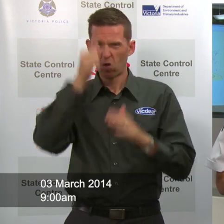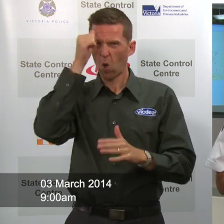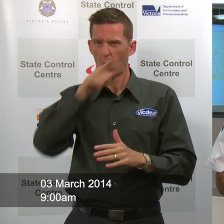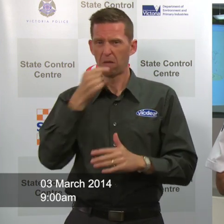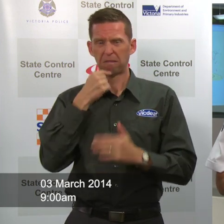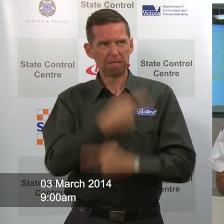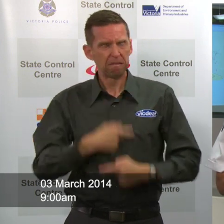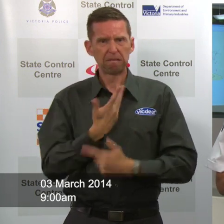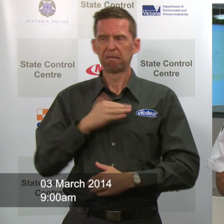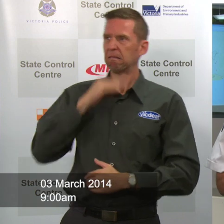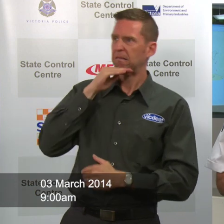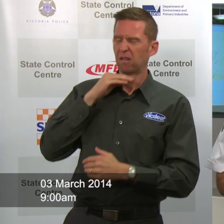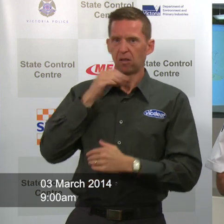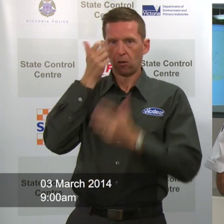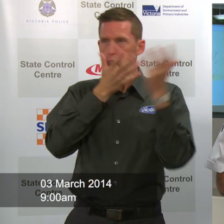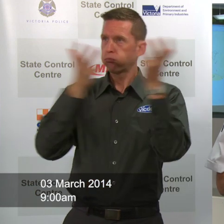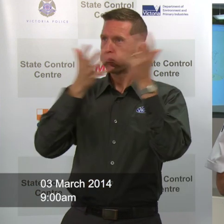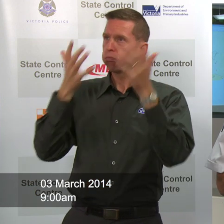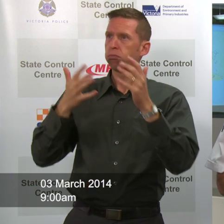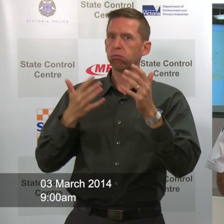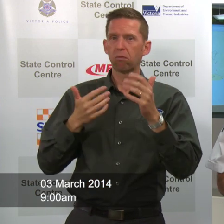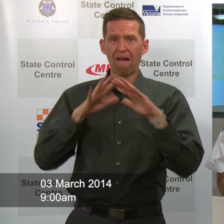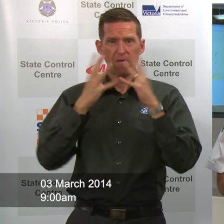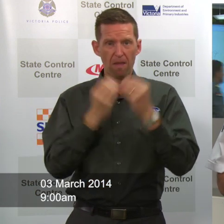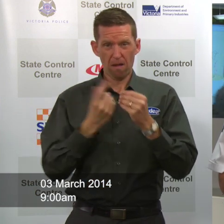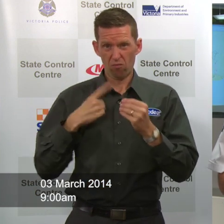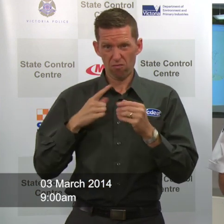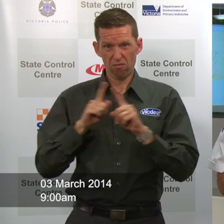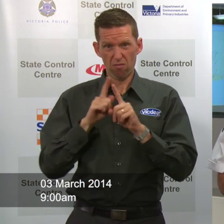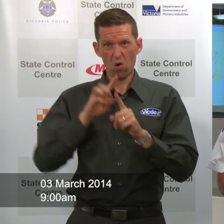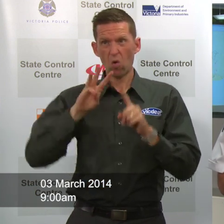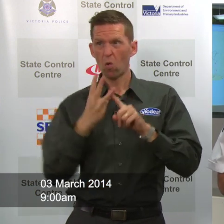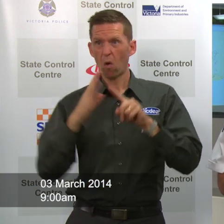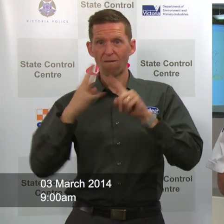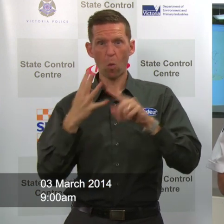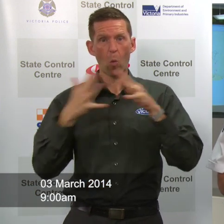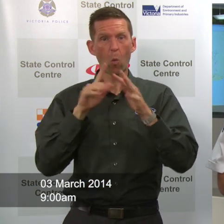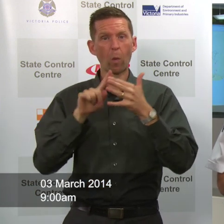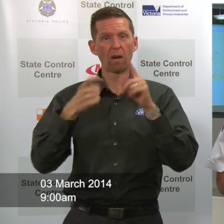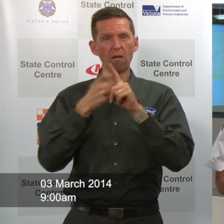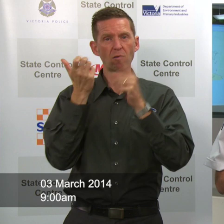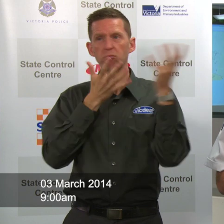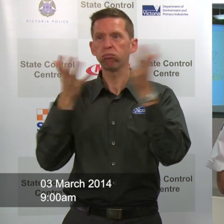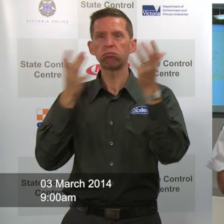anyone that lives in Moore it's very frustrating for the sense it's now in its third heading into its fourth week of fire operations.